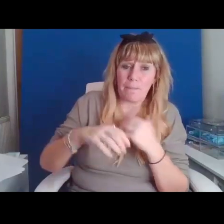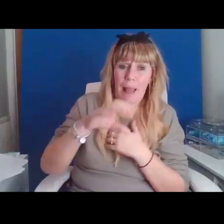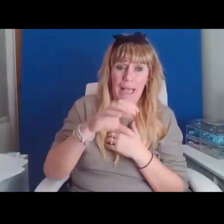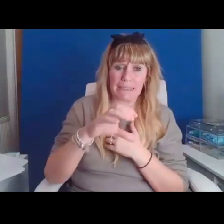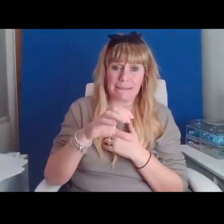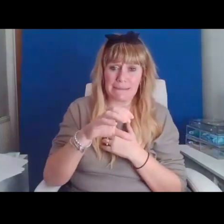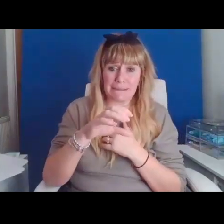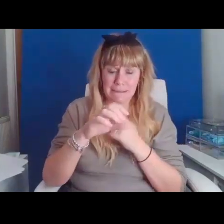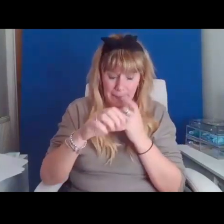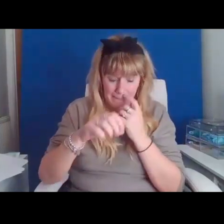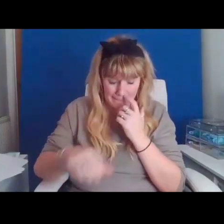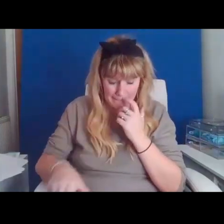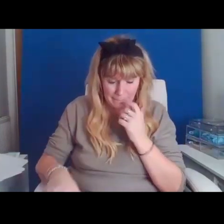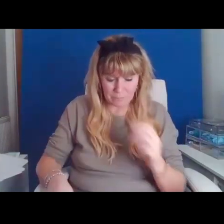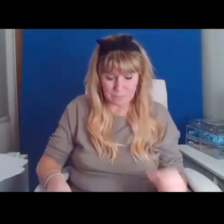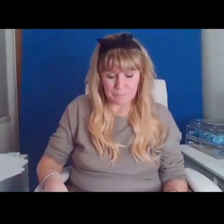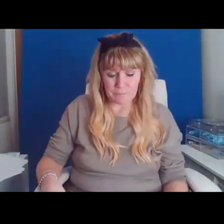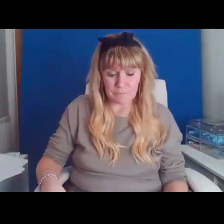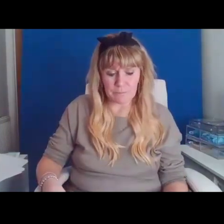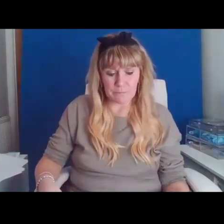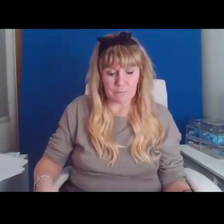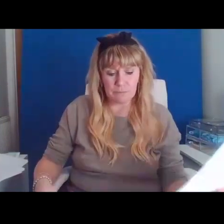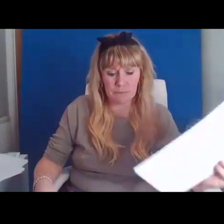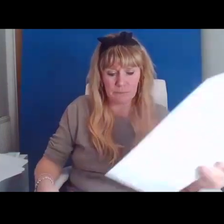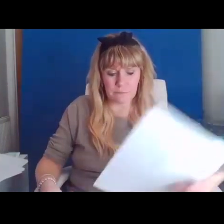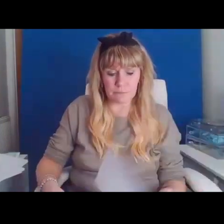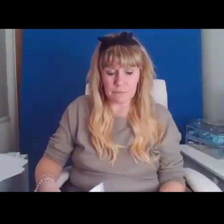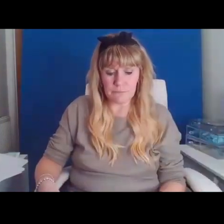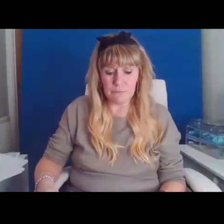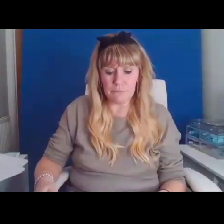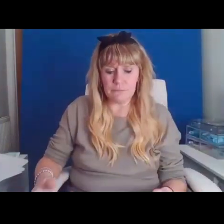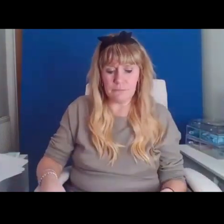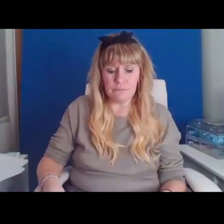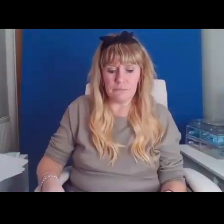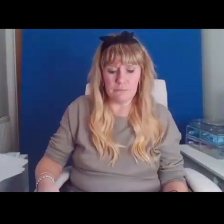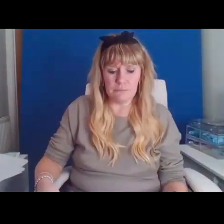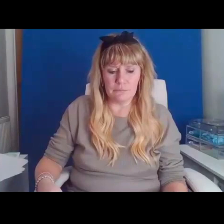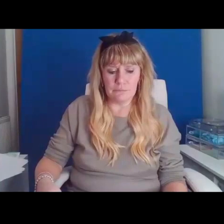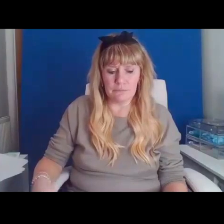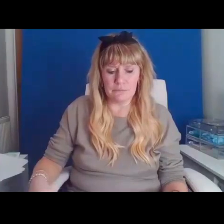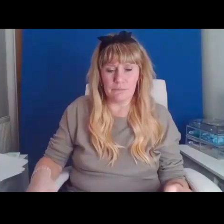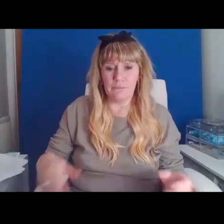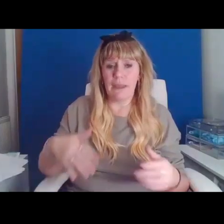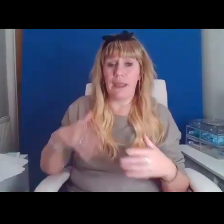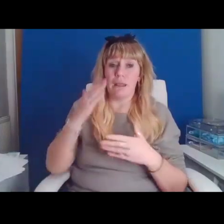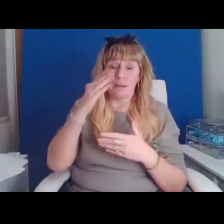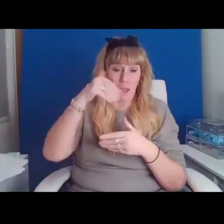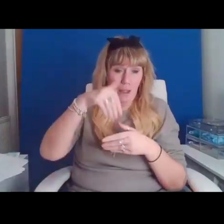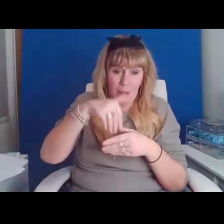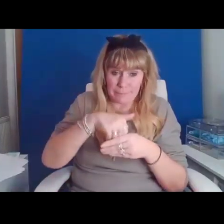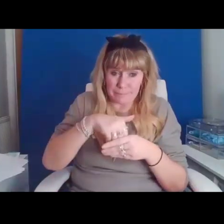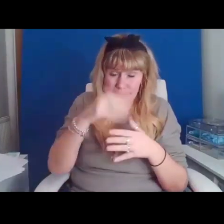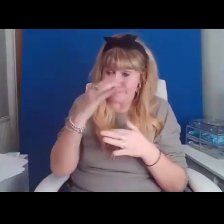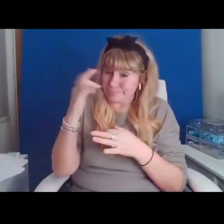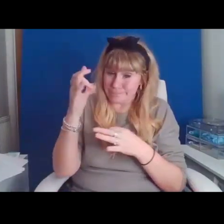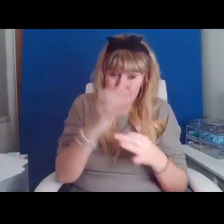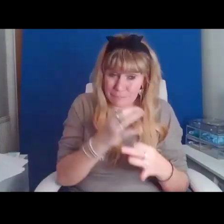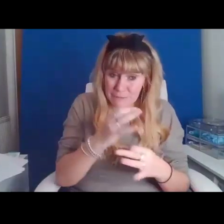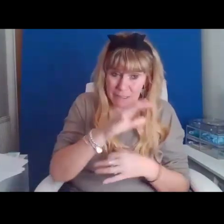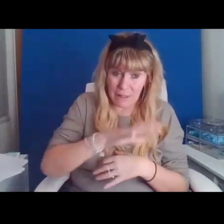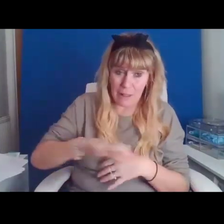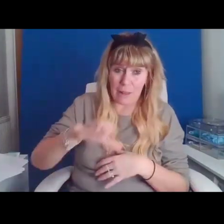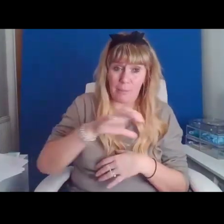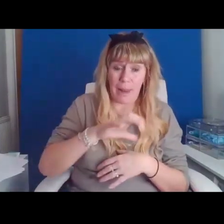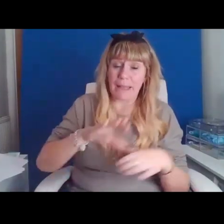Nude for days, tuned into nature, immersed in the place, full-body mud masks,